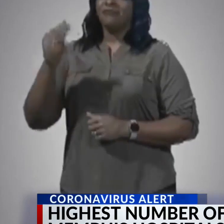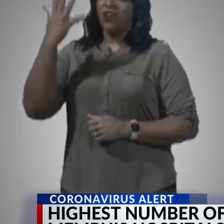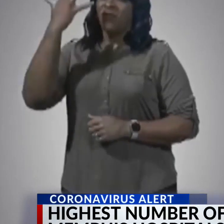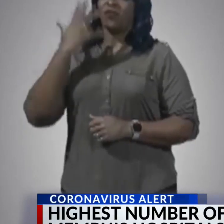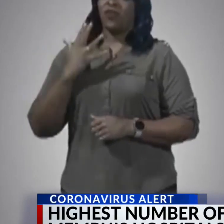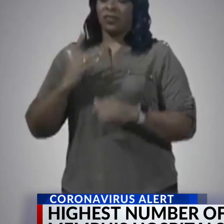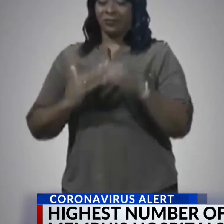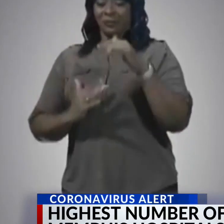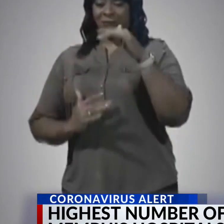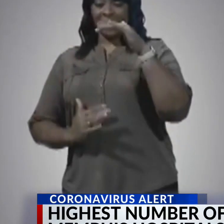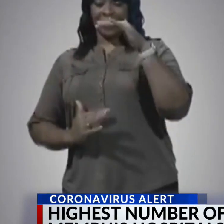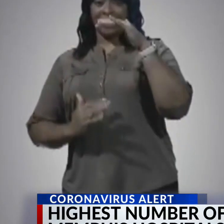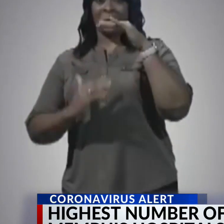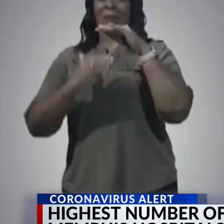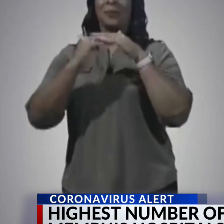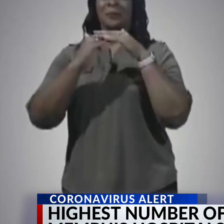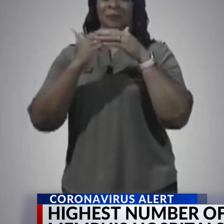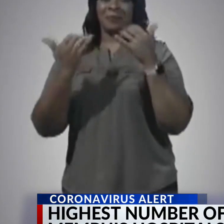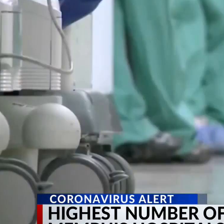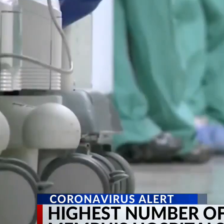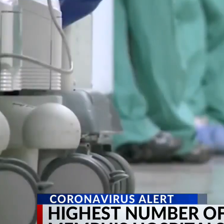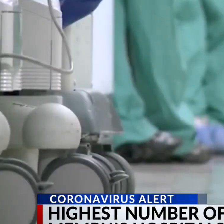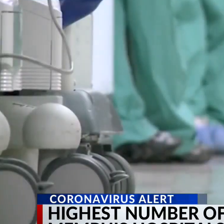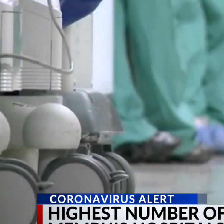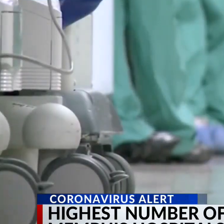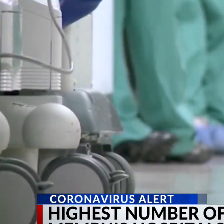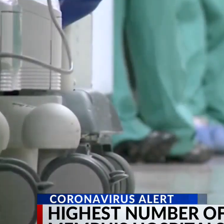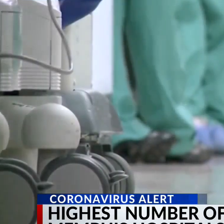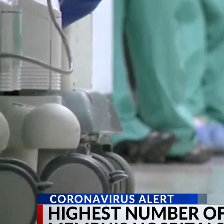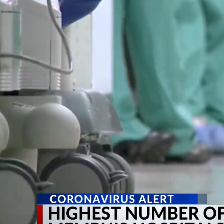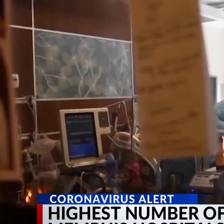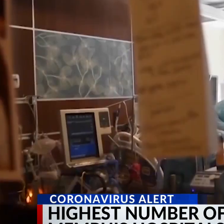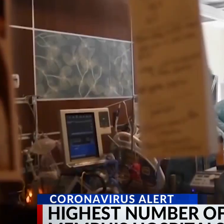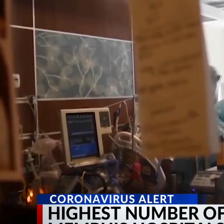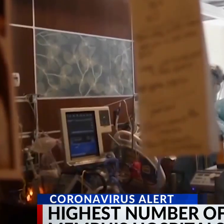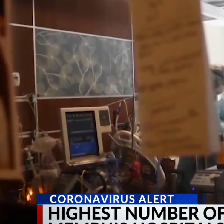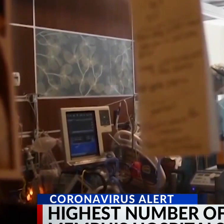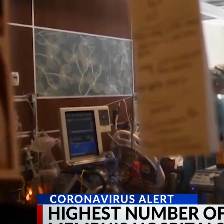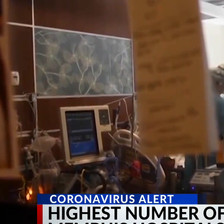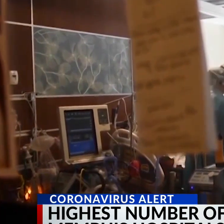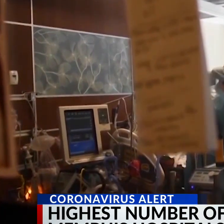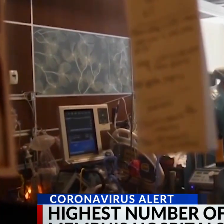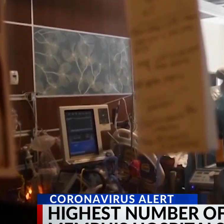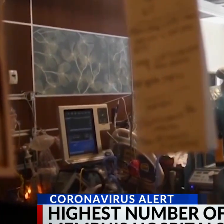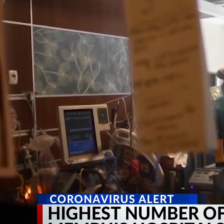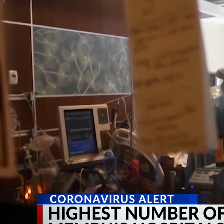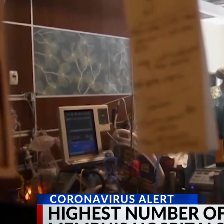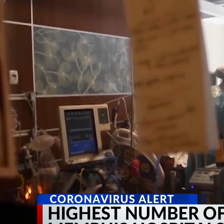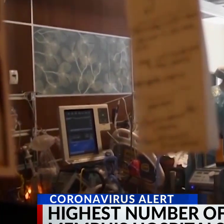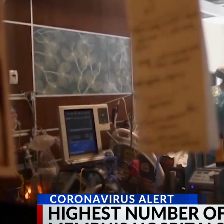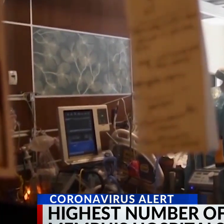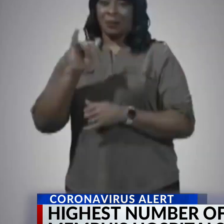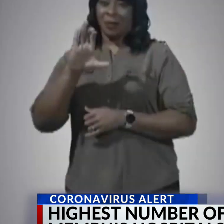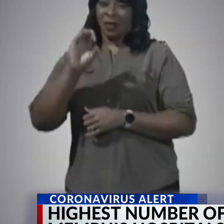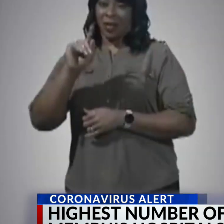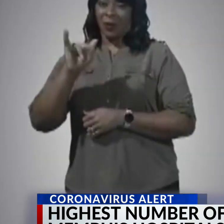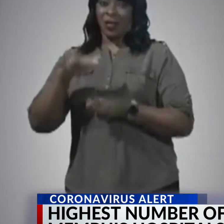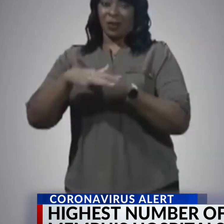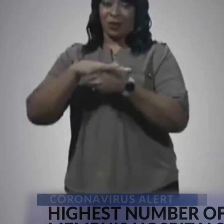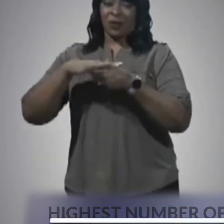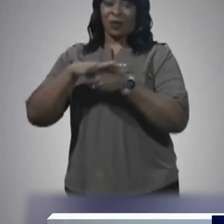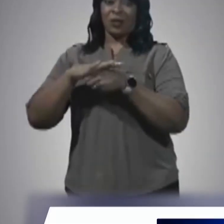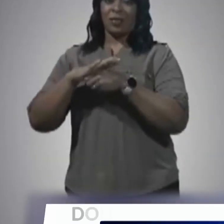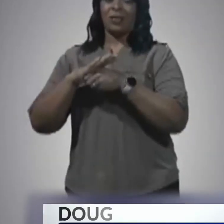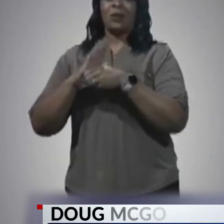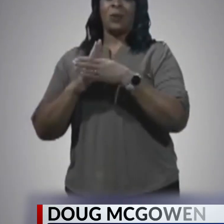milestone here in Memphis and Shelby County in our region. COVID-19 and the Delta variants are breaking records in Memphis hospitals. We have